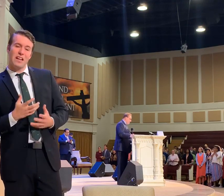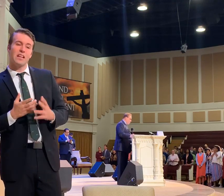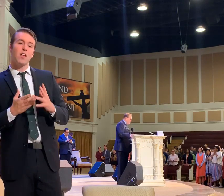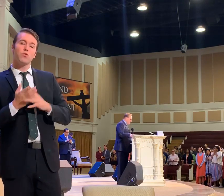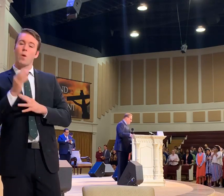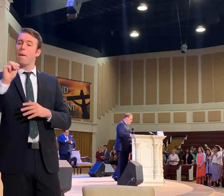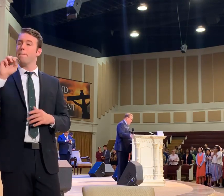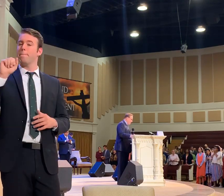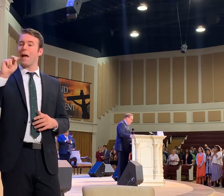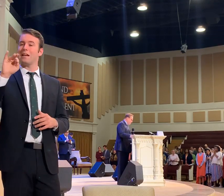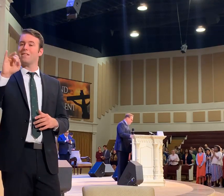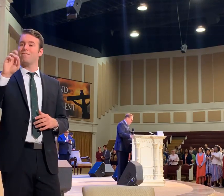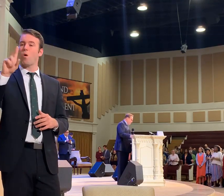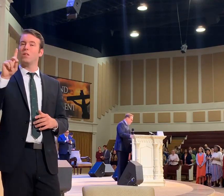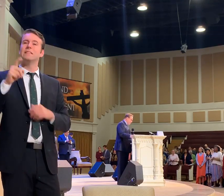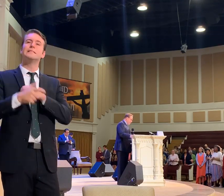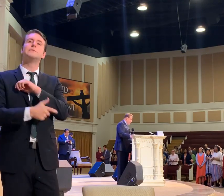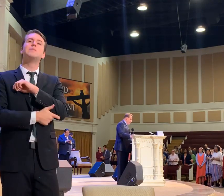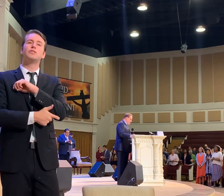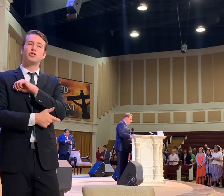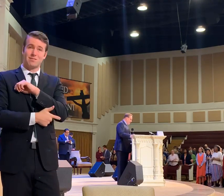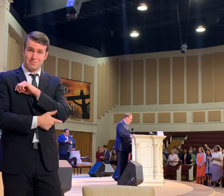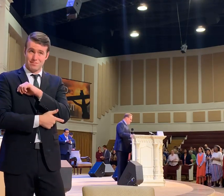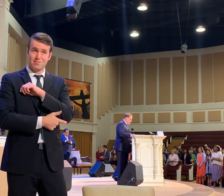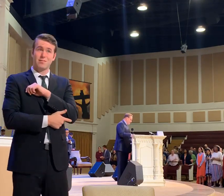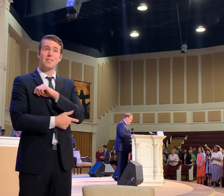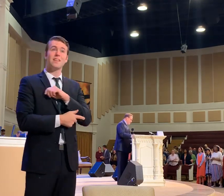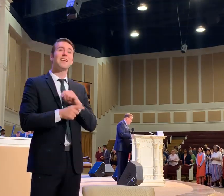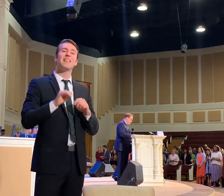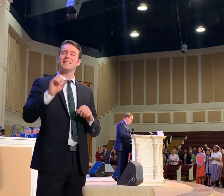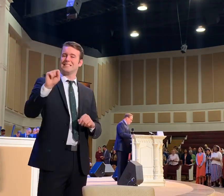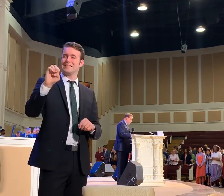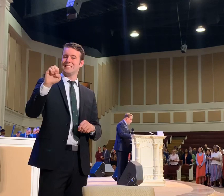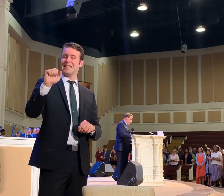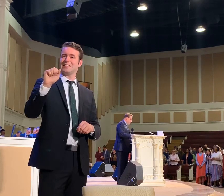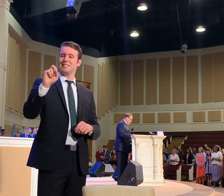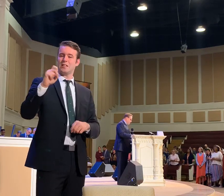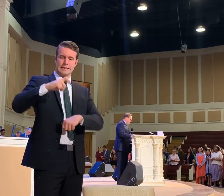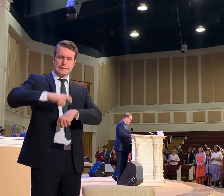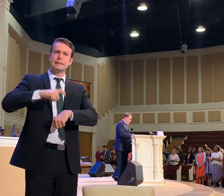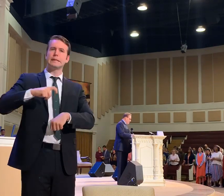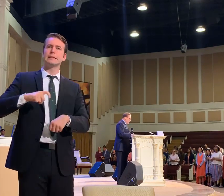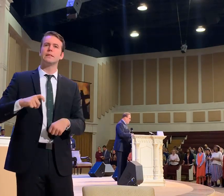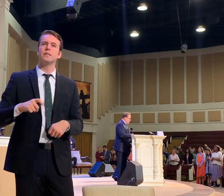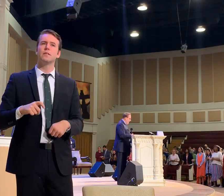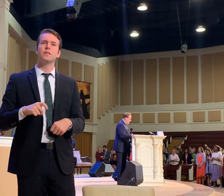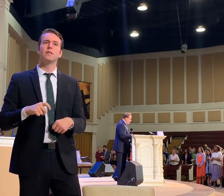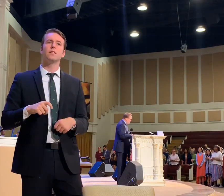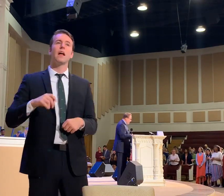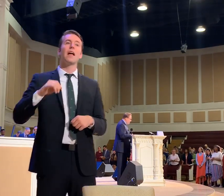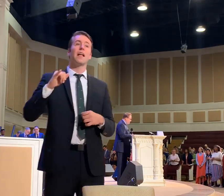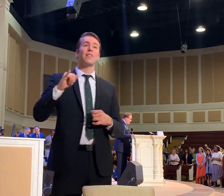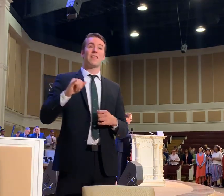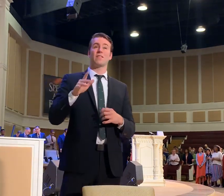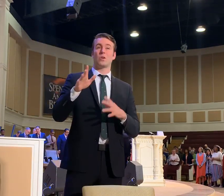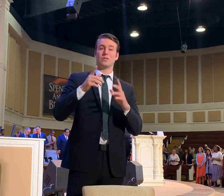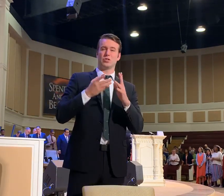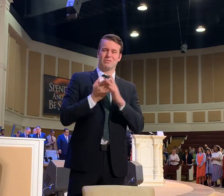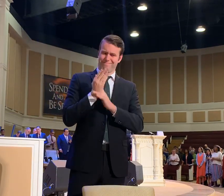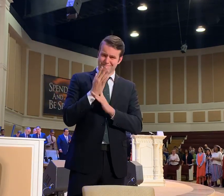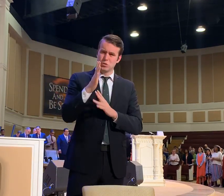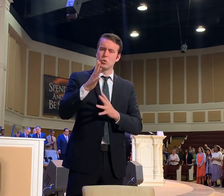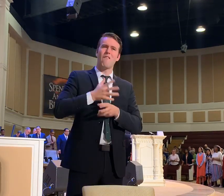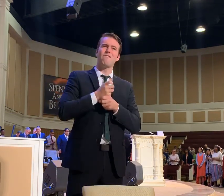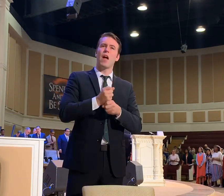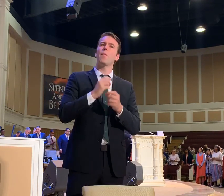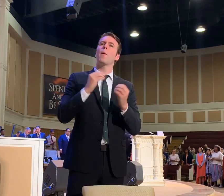manifold temptations. Everybody say it's a season. It's a season. That the trial of your faith be much more